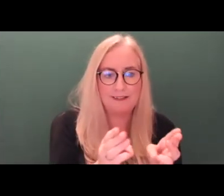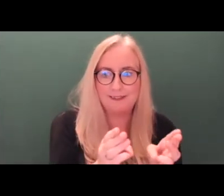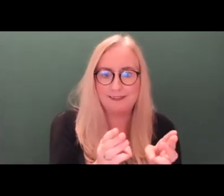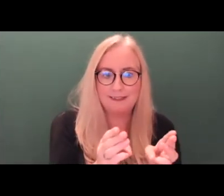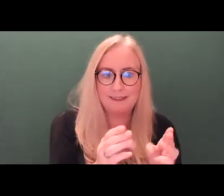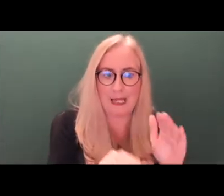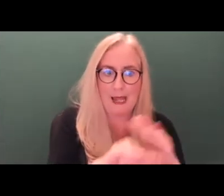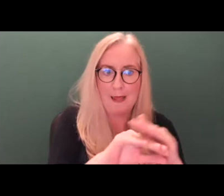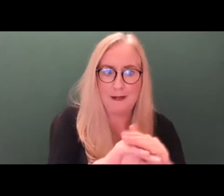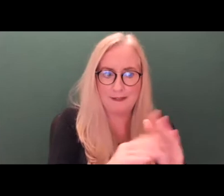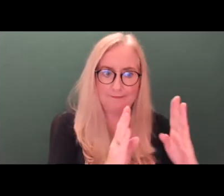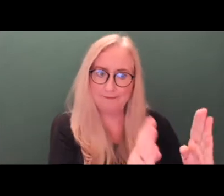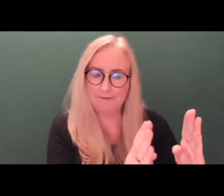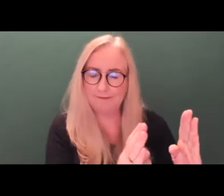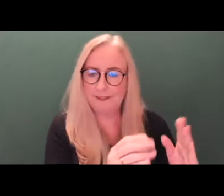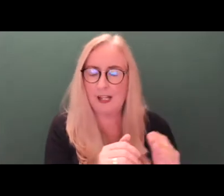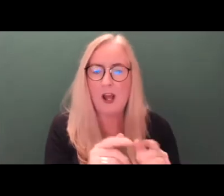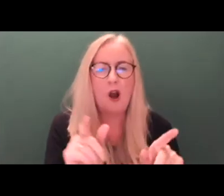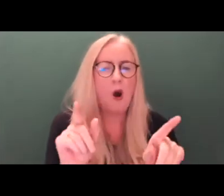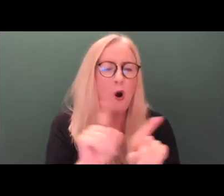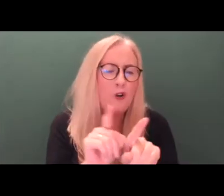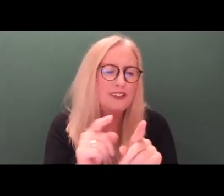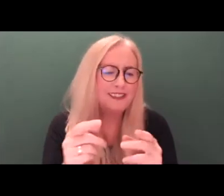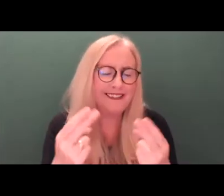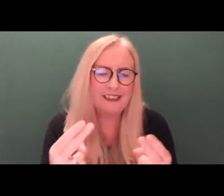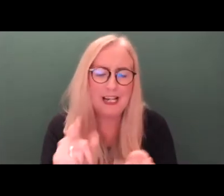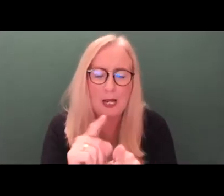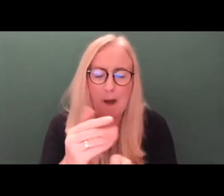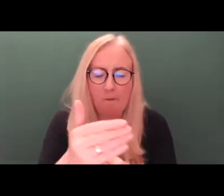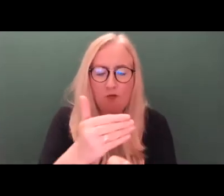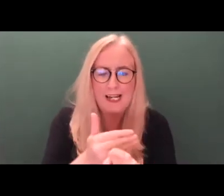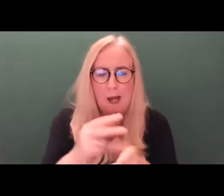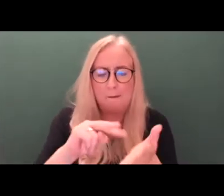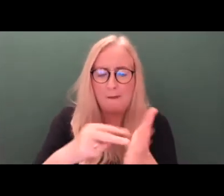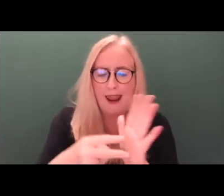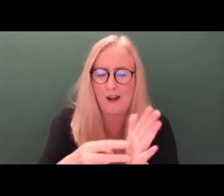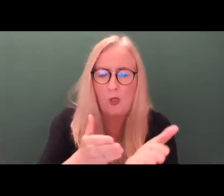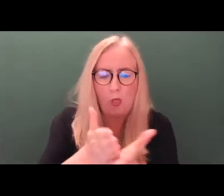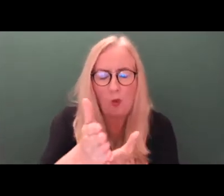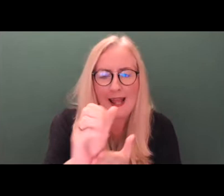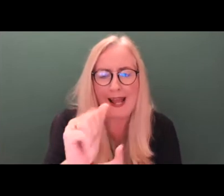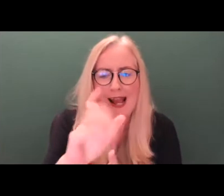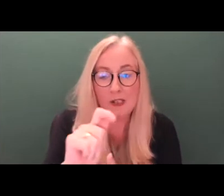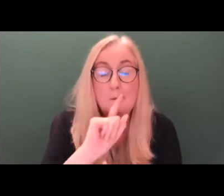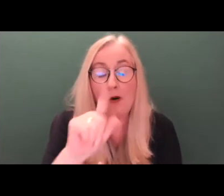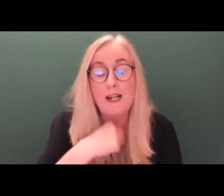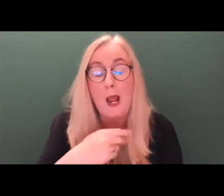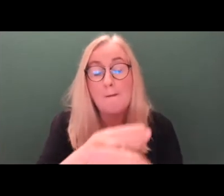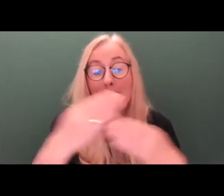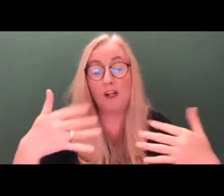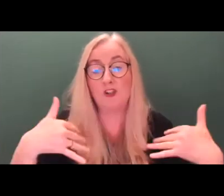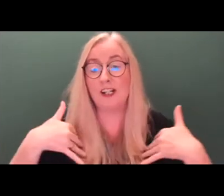pre-planned, if you like, through the Act. But I suppose our major concern with this